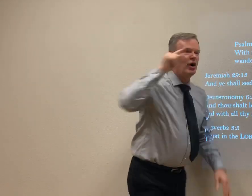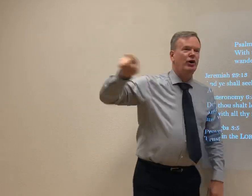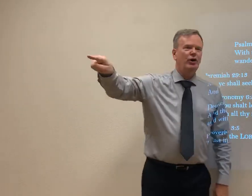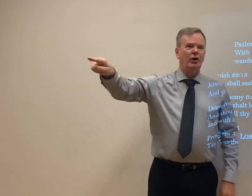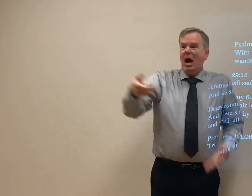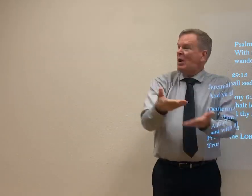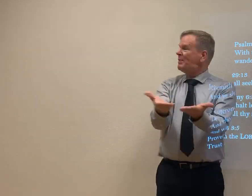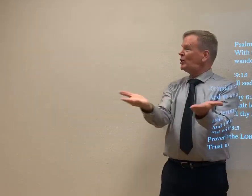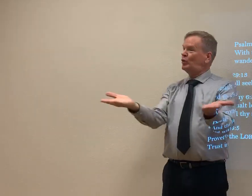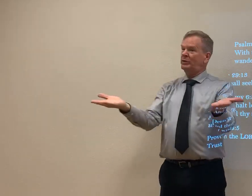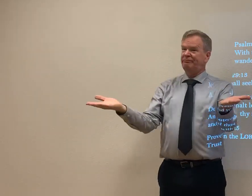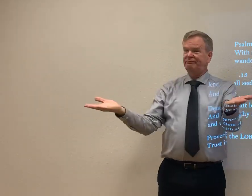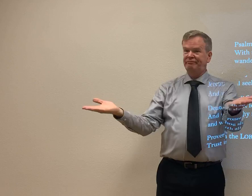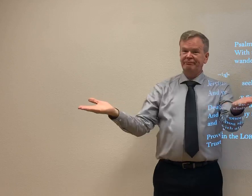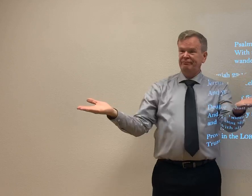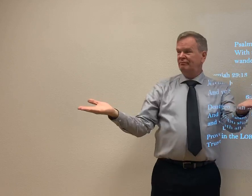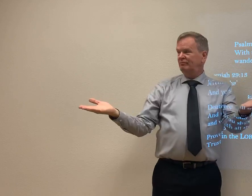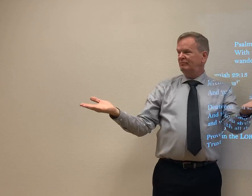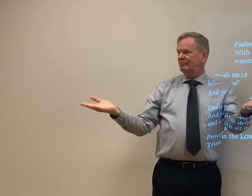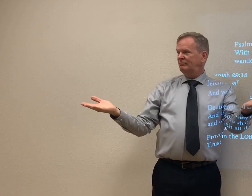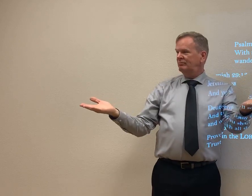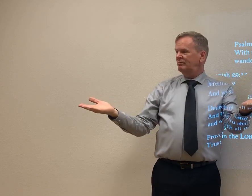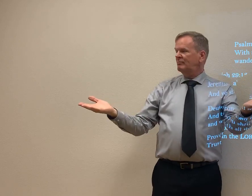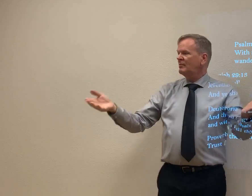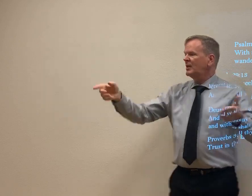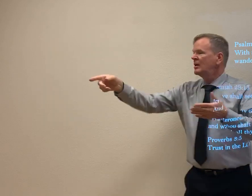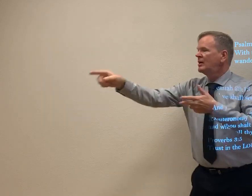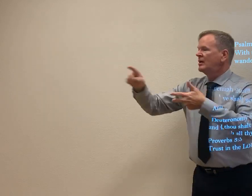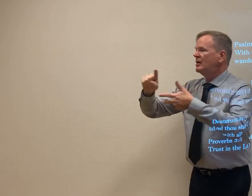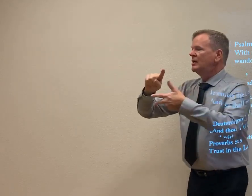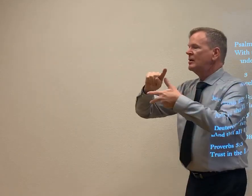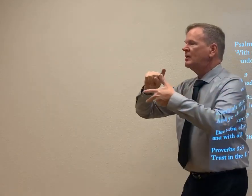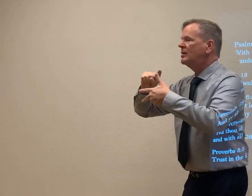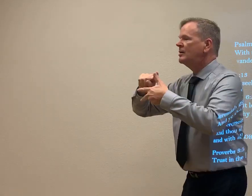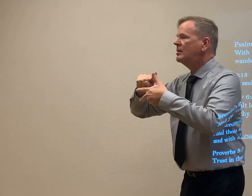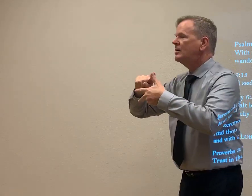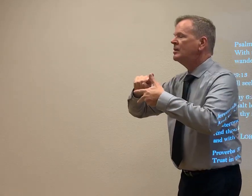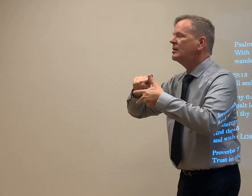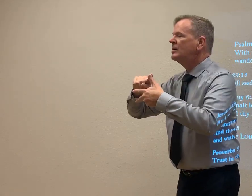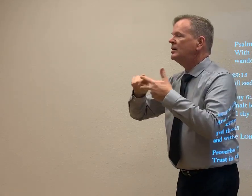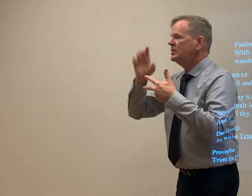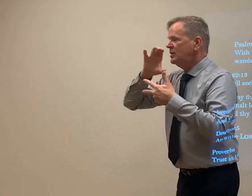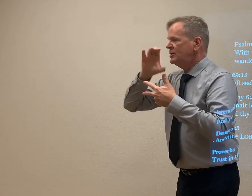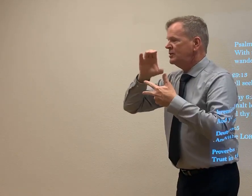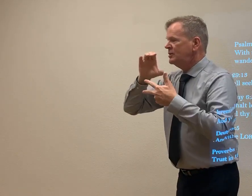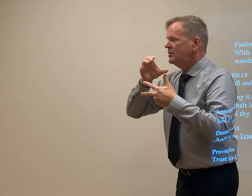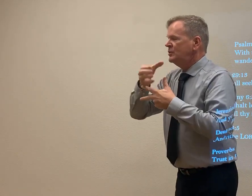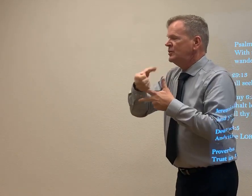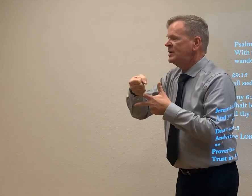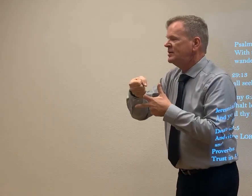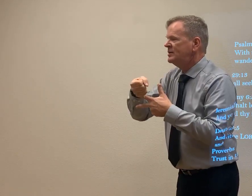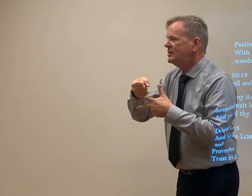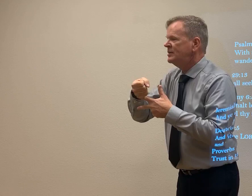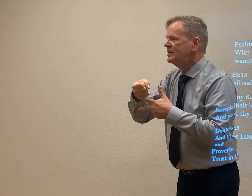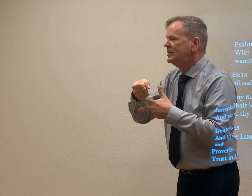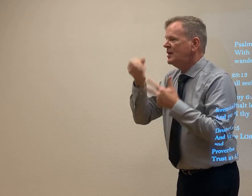Maybe that may lesson, I don't know about you, but that lesson was definitely for her then. So, search, trust, and obey.